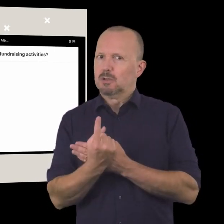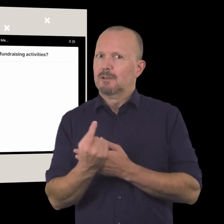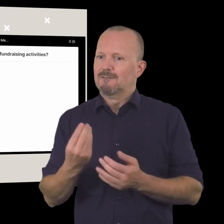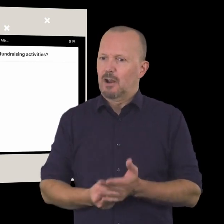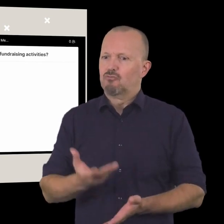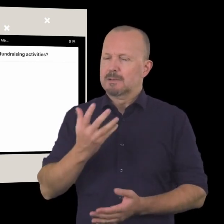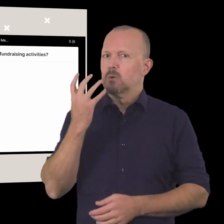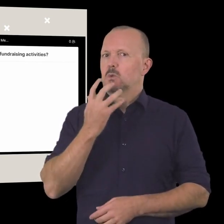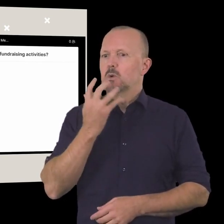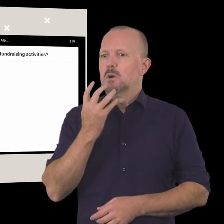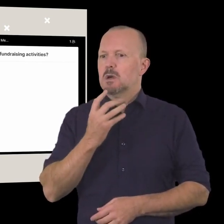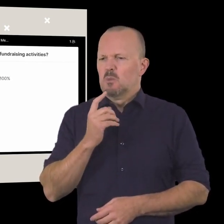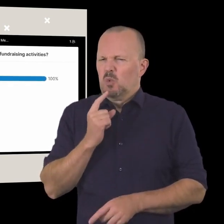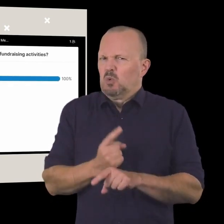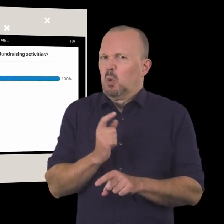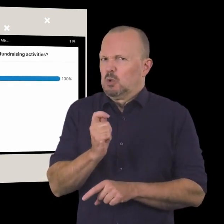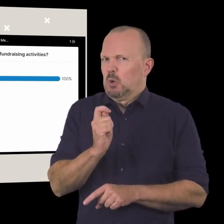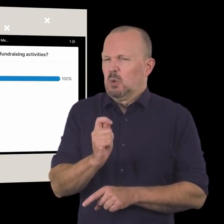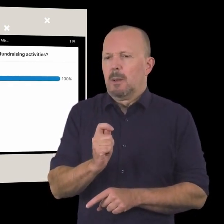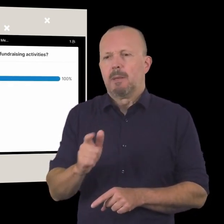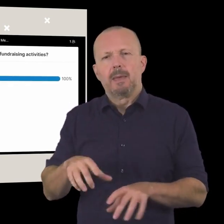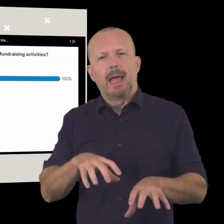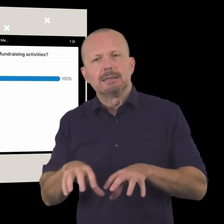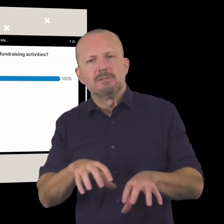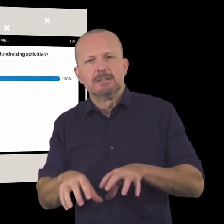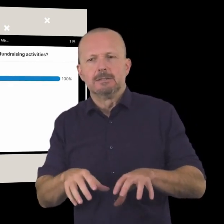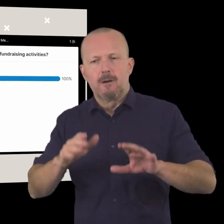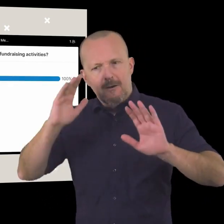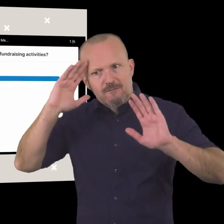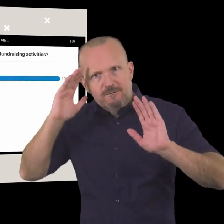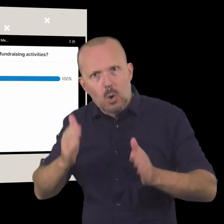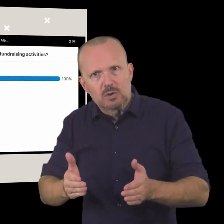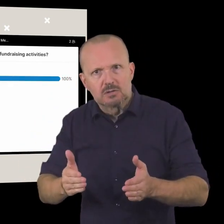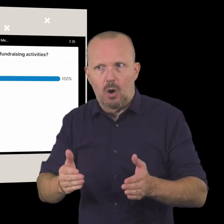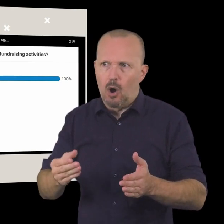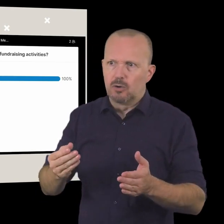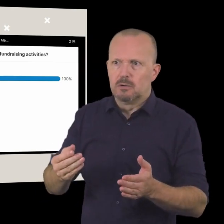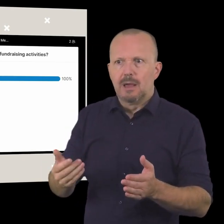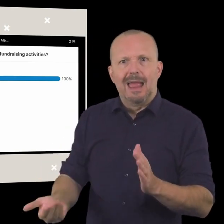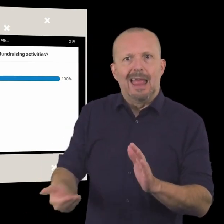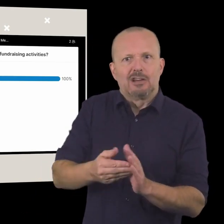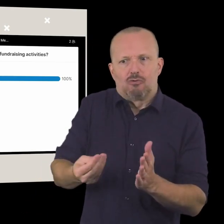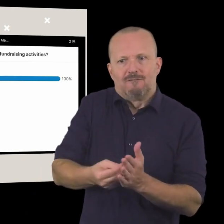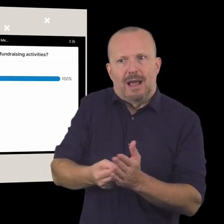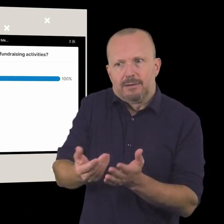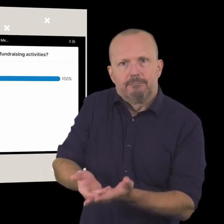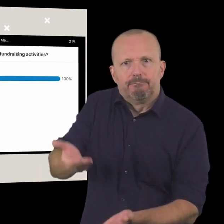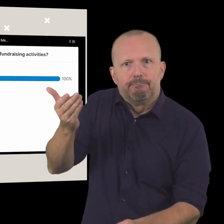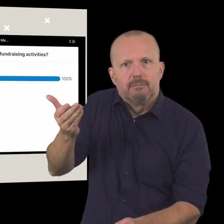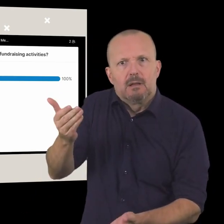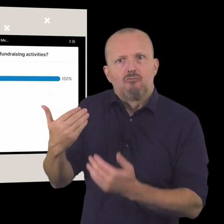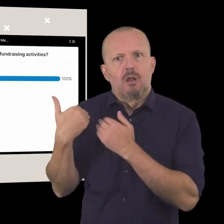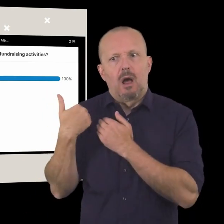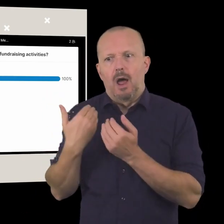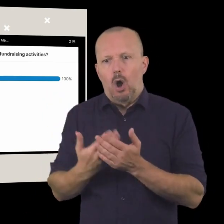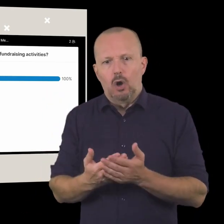there's an opportunity with fundraising activities we're going to talk about this in just a second but they're activities that are organized for the sole purpose of raising extra funds so